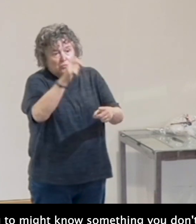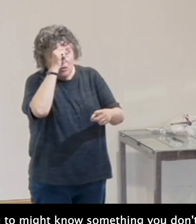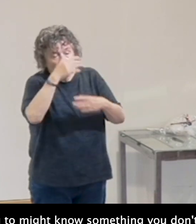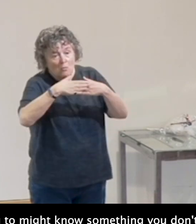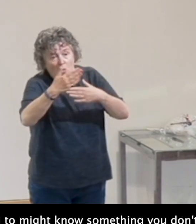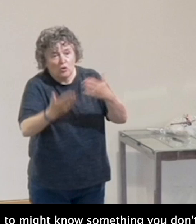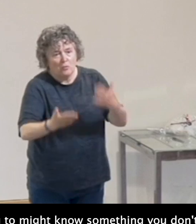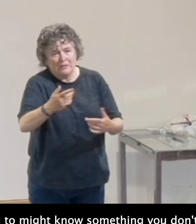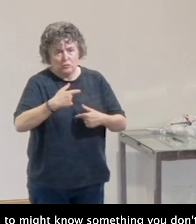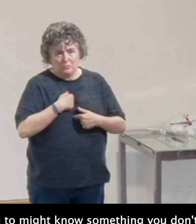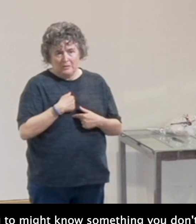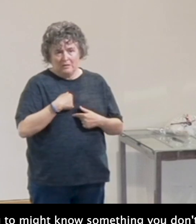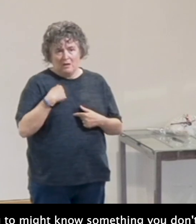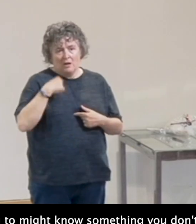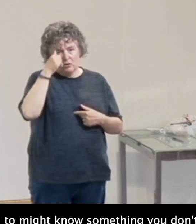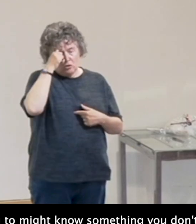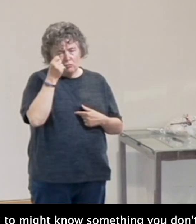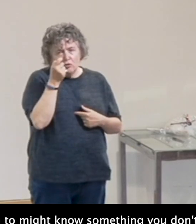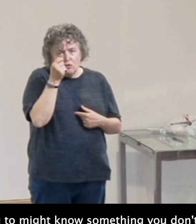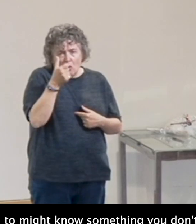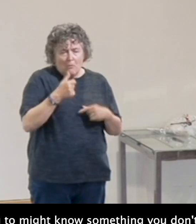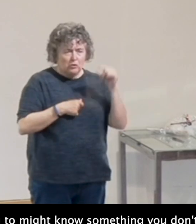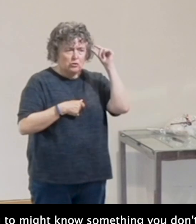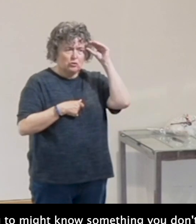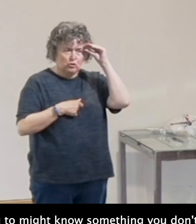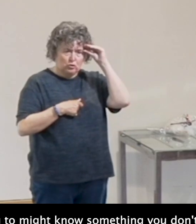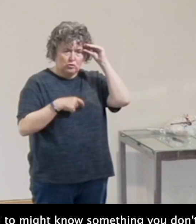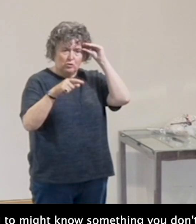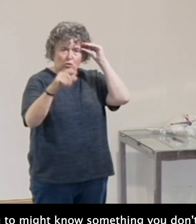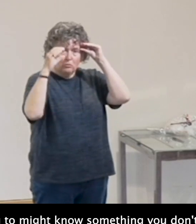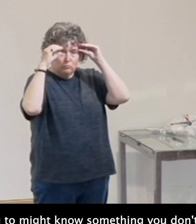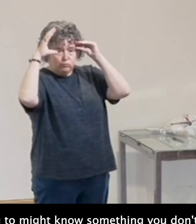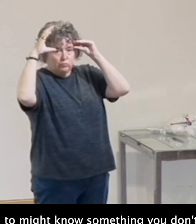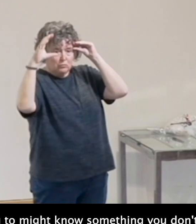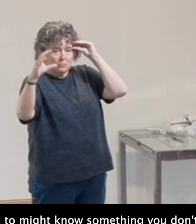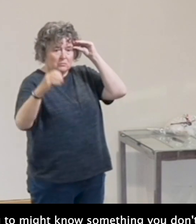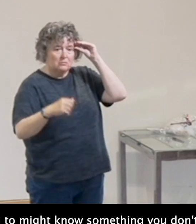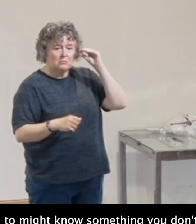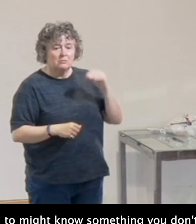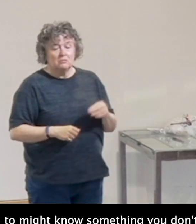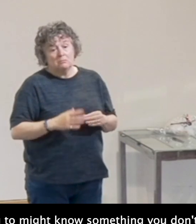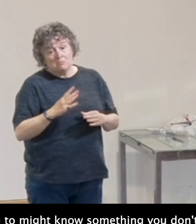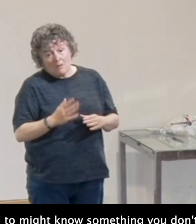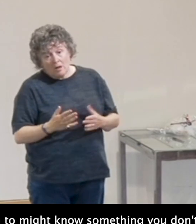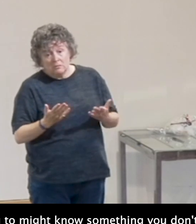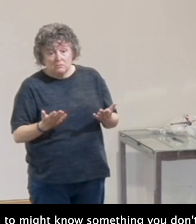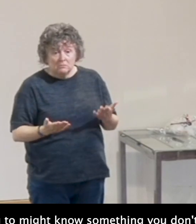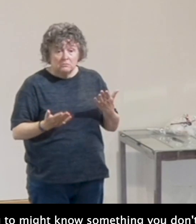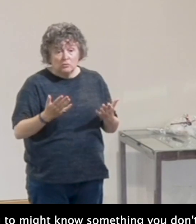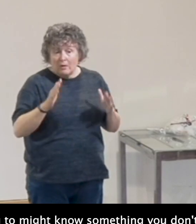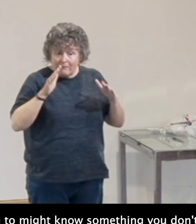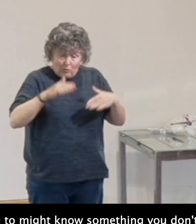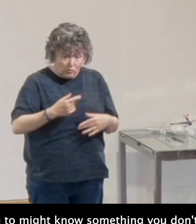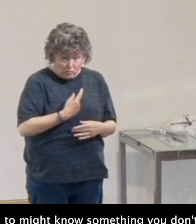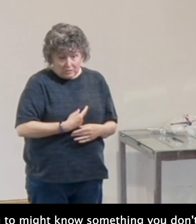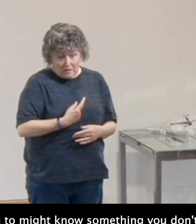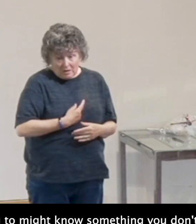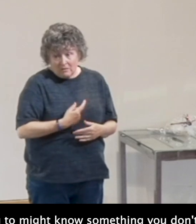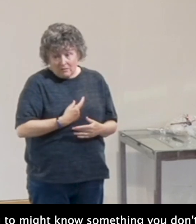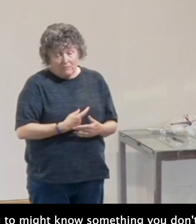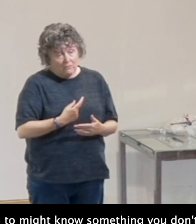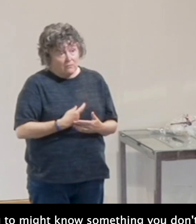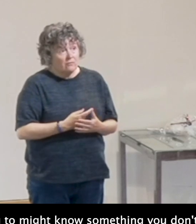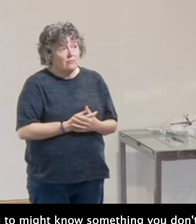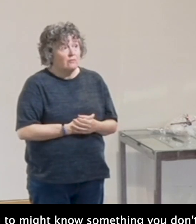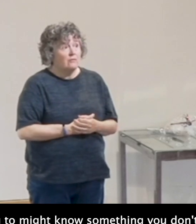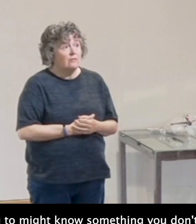I do and I want to hear what you've got to say. So that's a good one. But again, it's still quite self-centred, isn't it? I want to grow